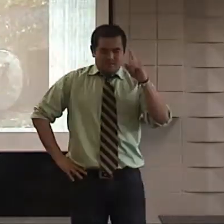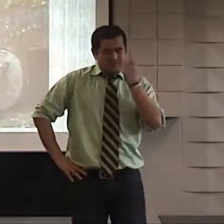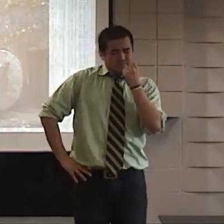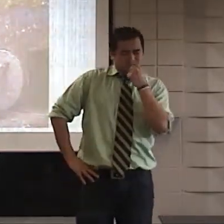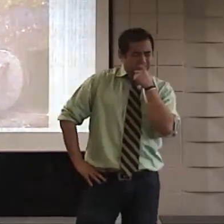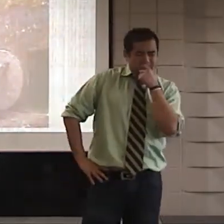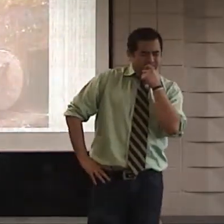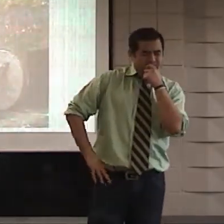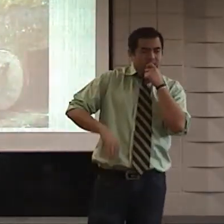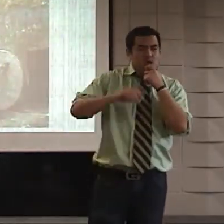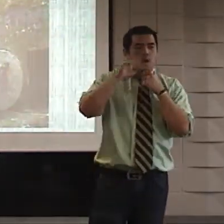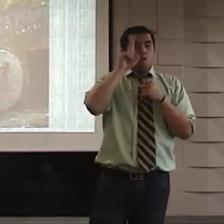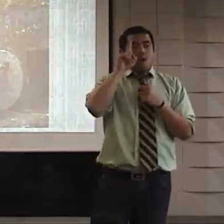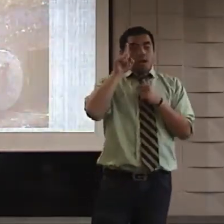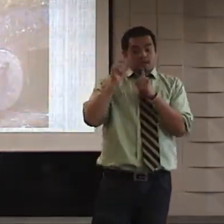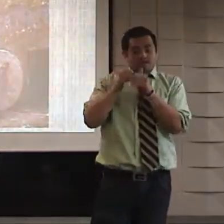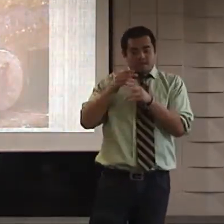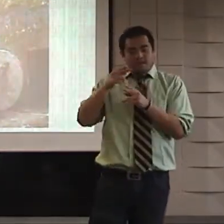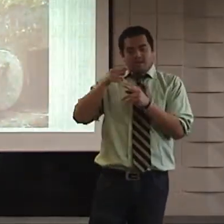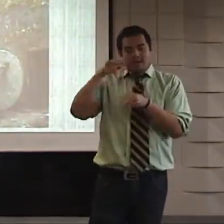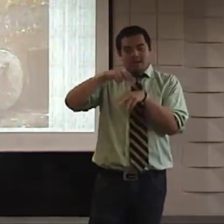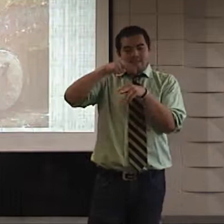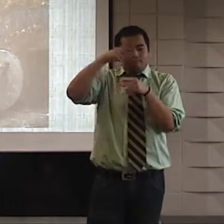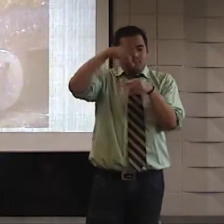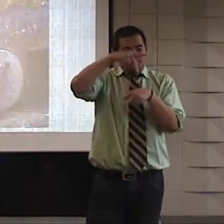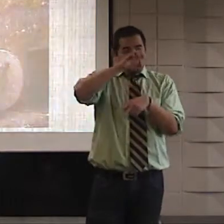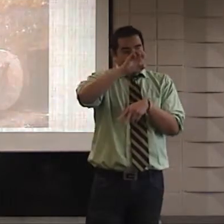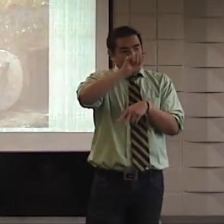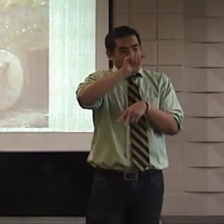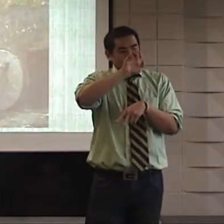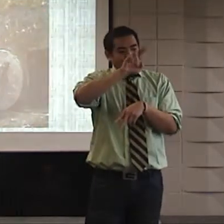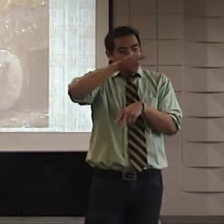They thought the women were lying. One of the disciples named Peter.